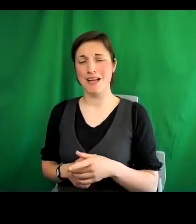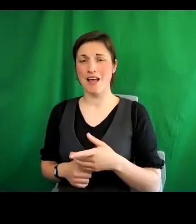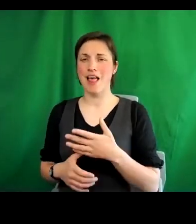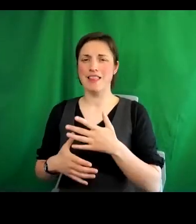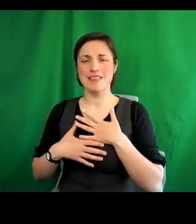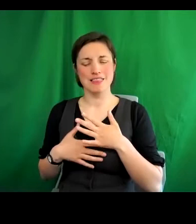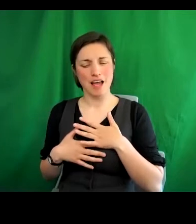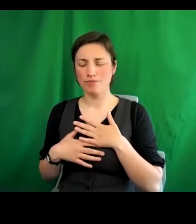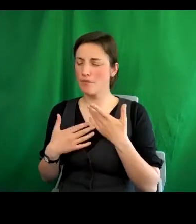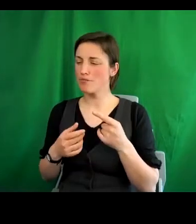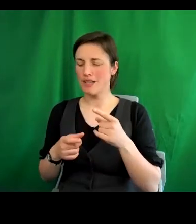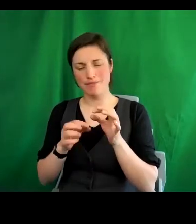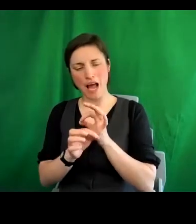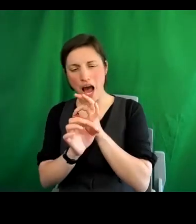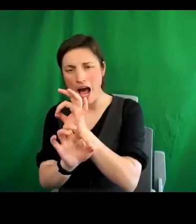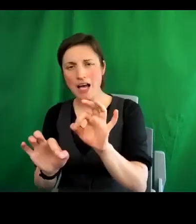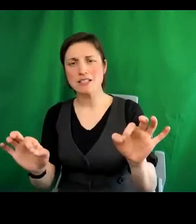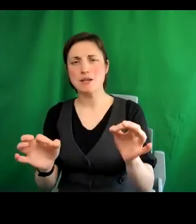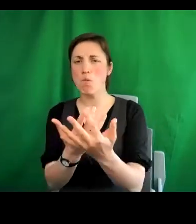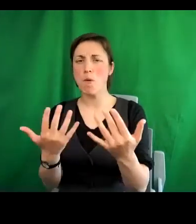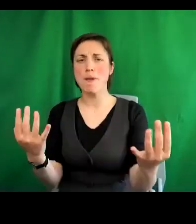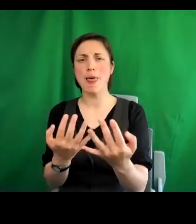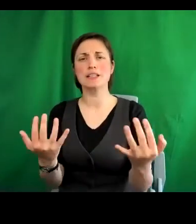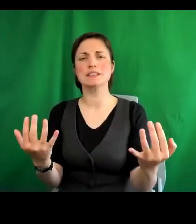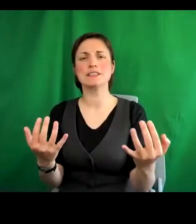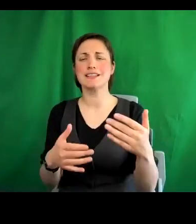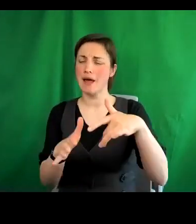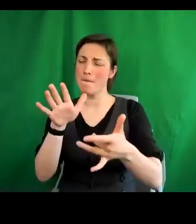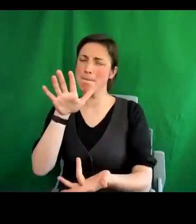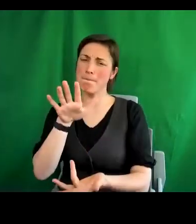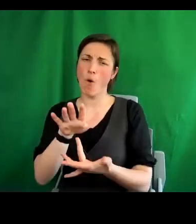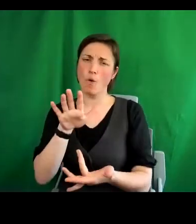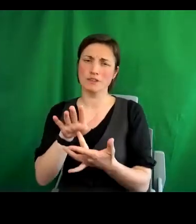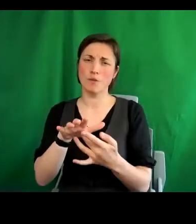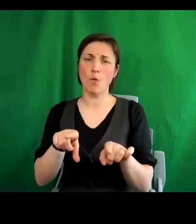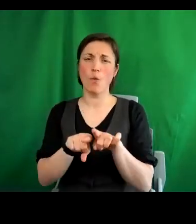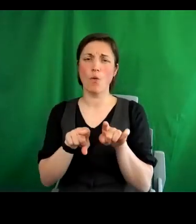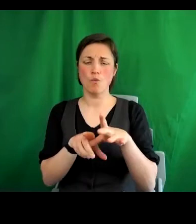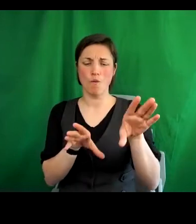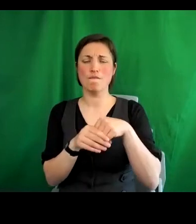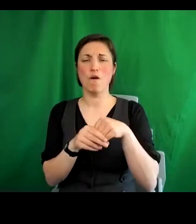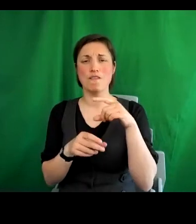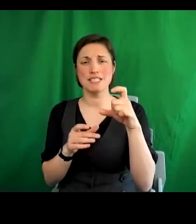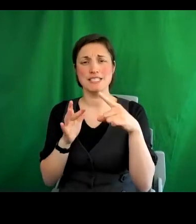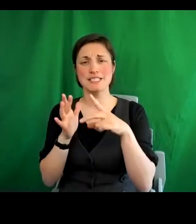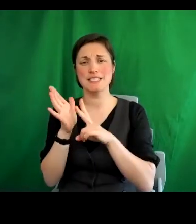and the role played by civil society which I think is something that we have in common in the work that we're carrying out